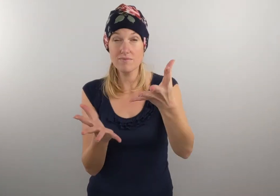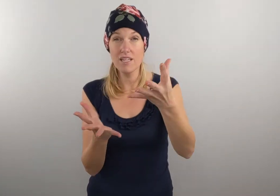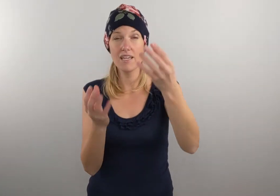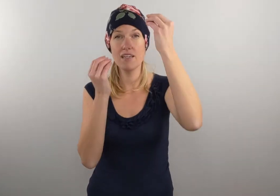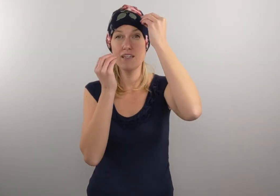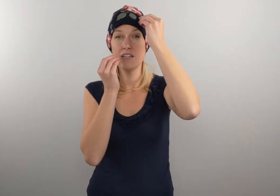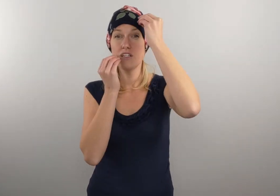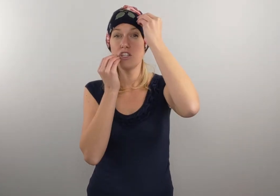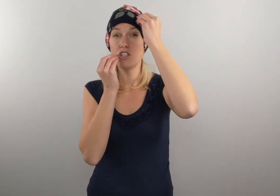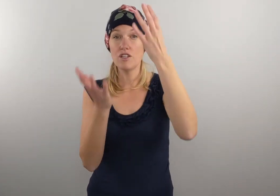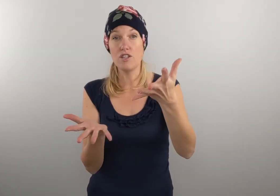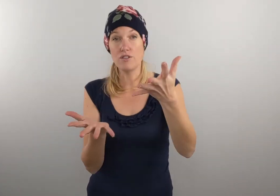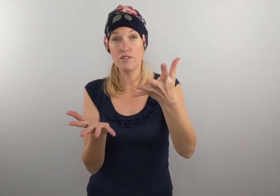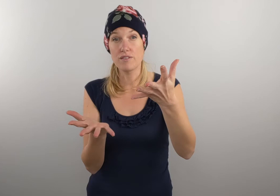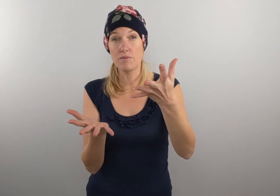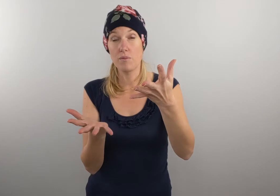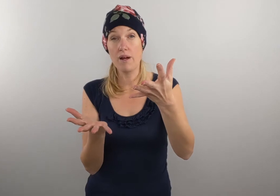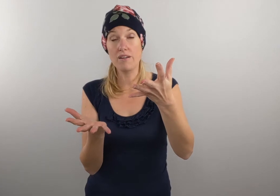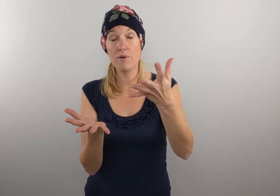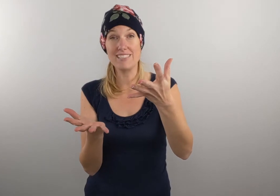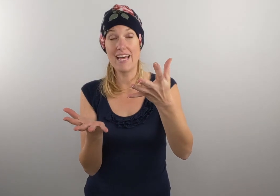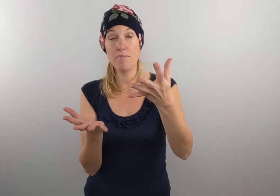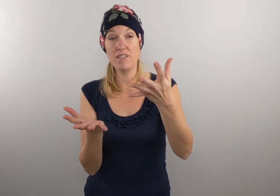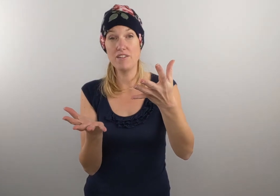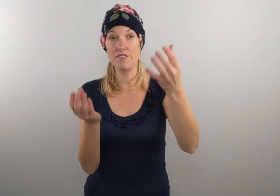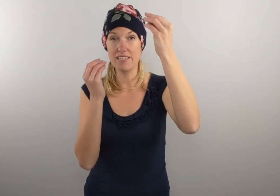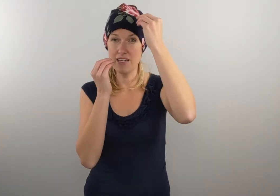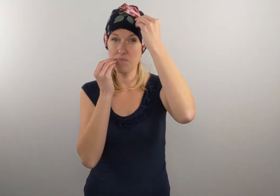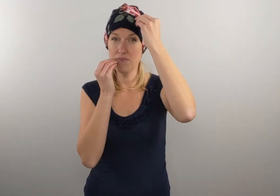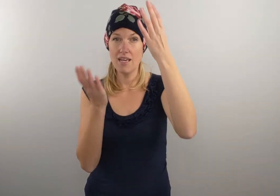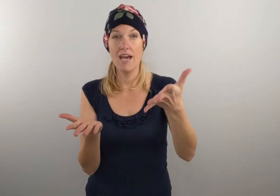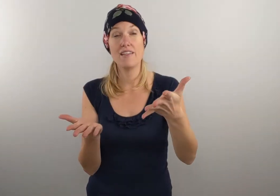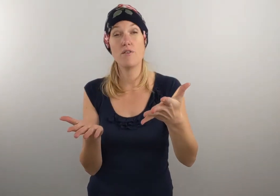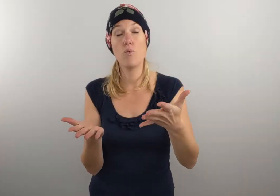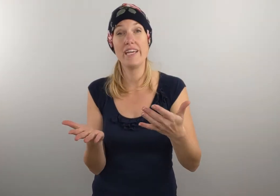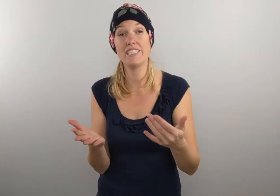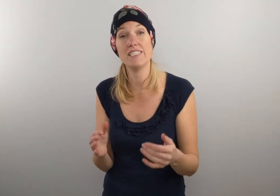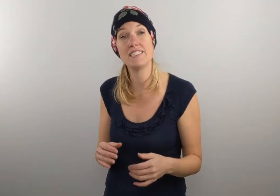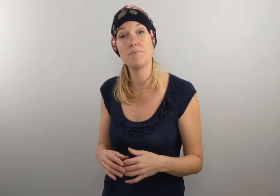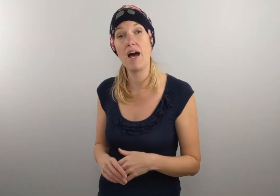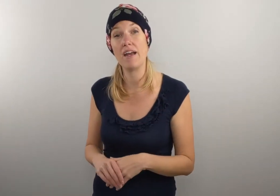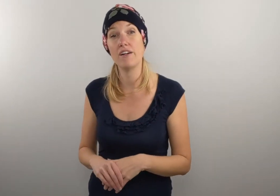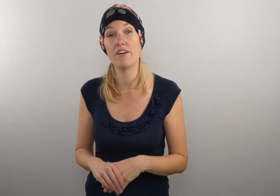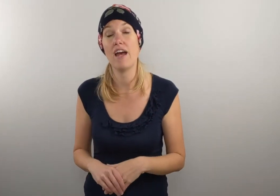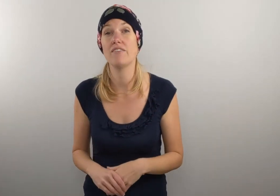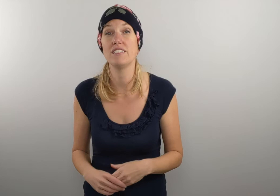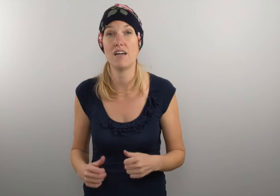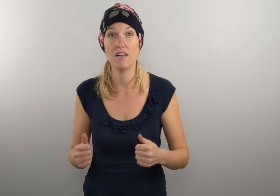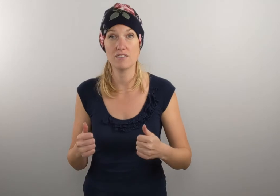Okay, news. What's the happy news? Okay, and then which inspire your heavenly songs. So